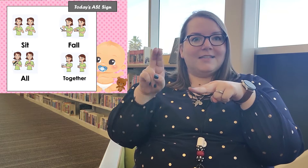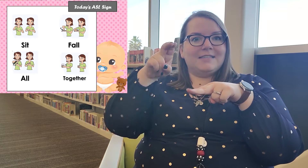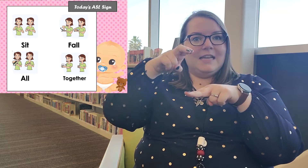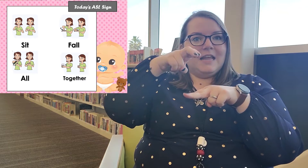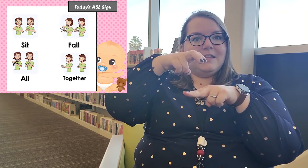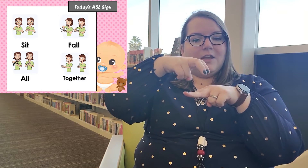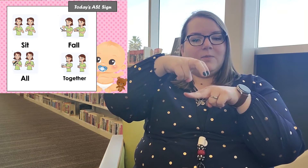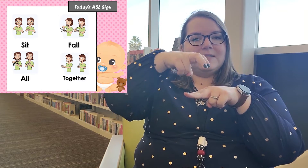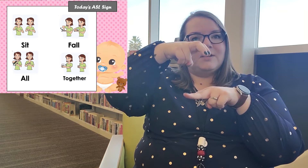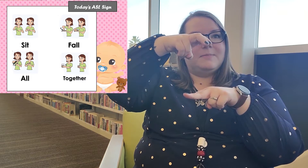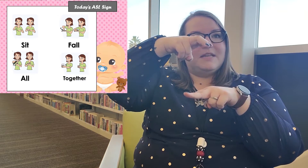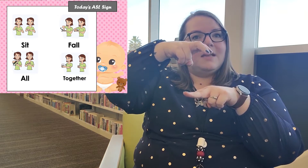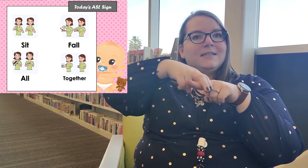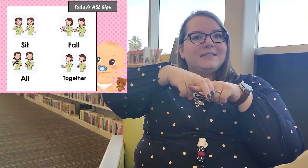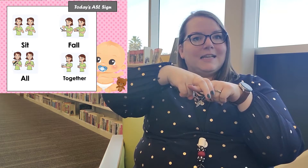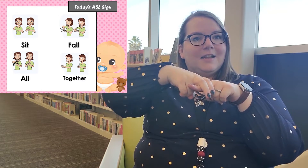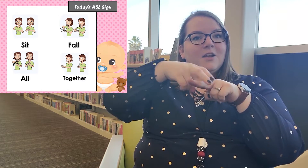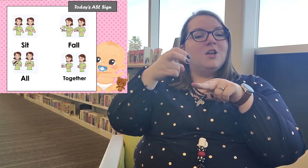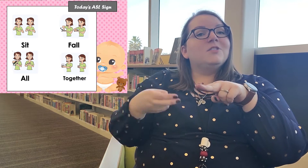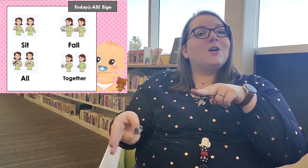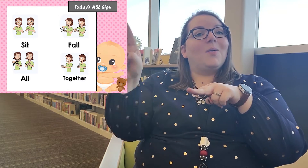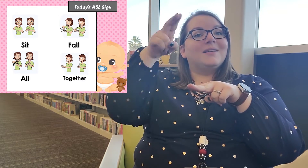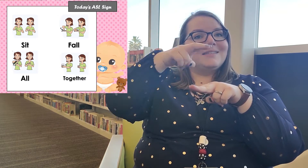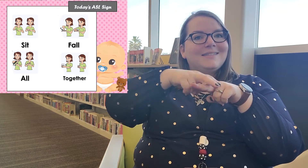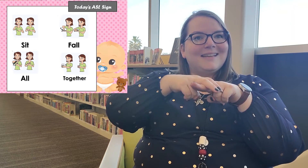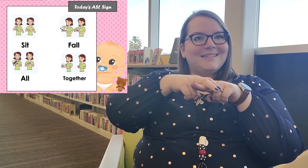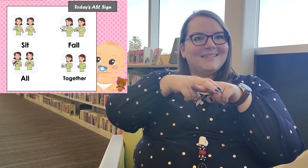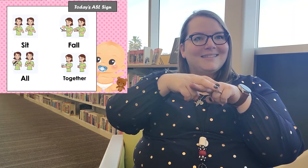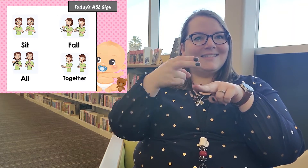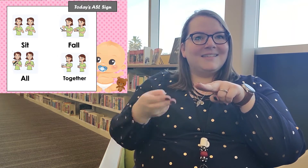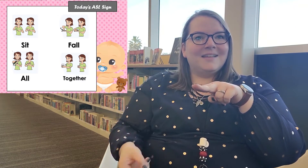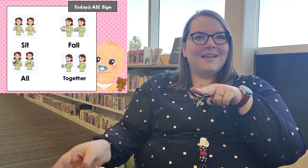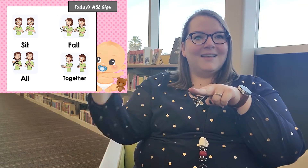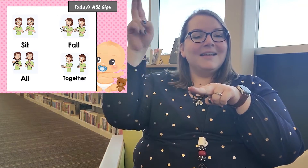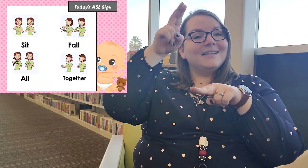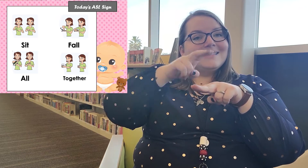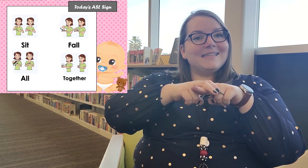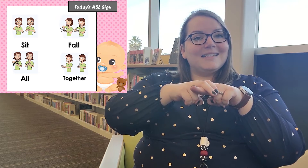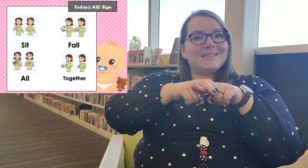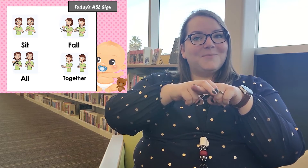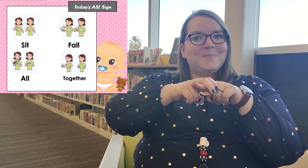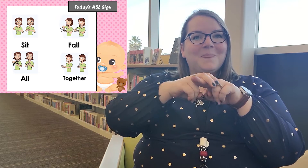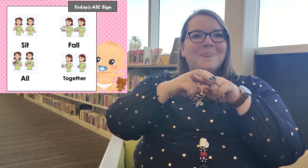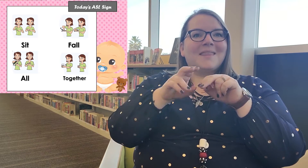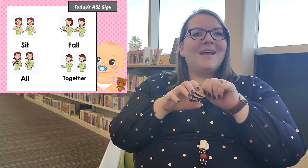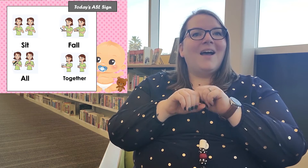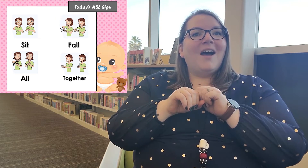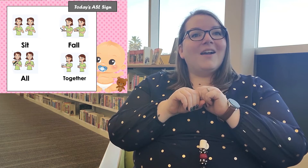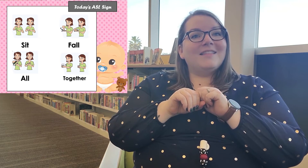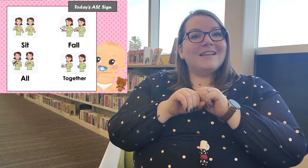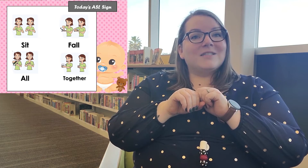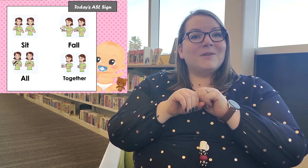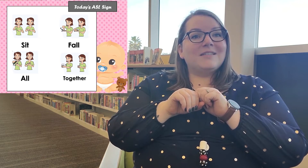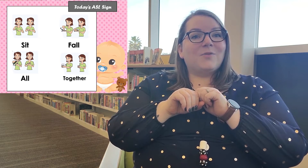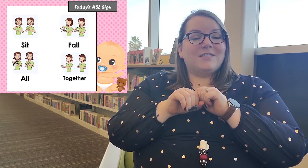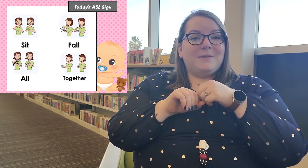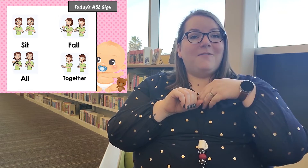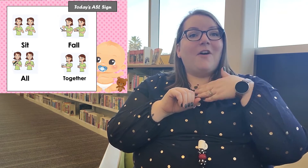seat and the other one is going to be sitting so sit sit all right the next one is going to be fall